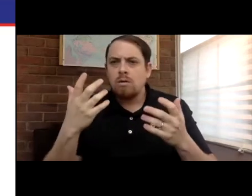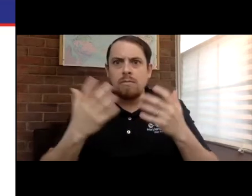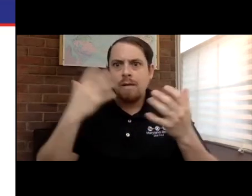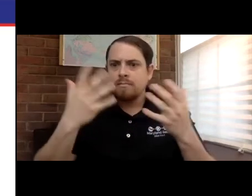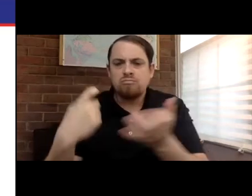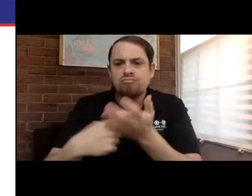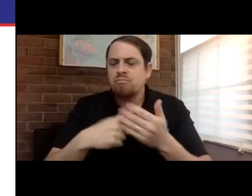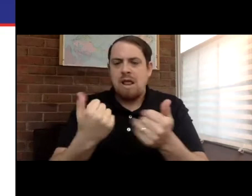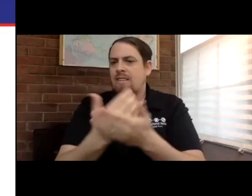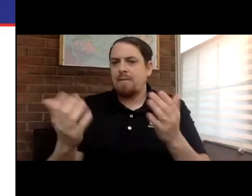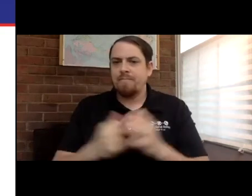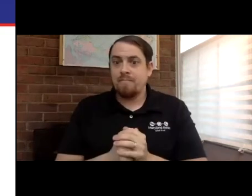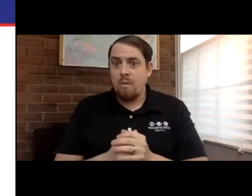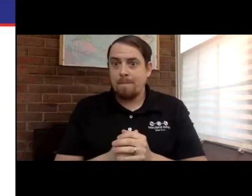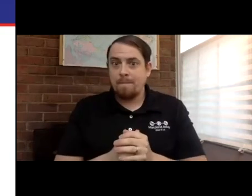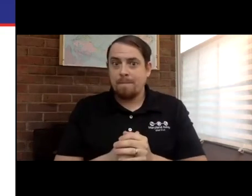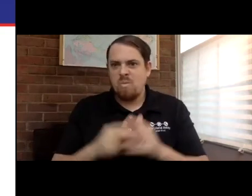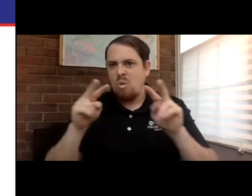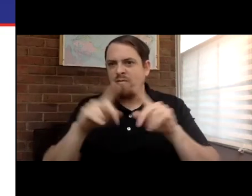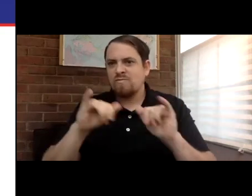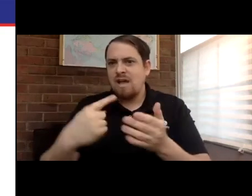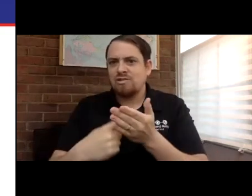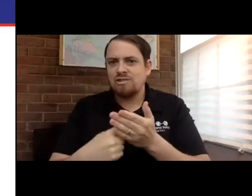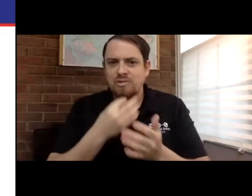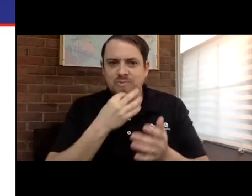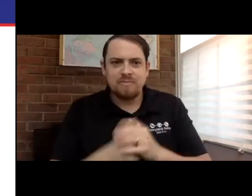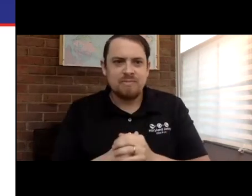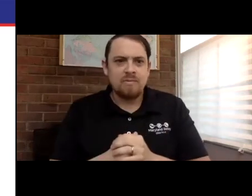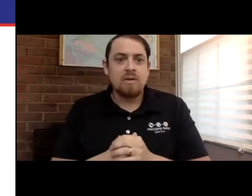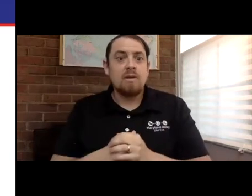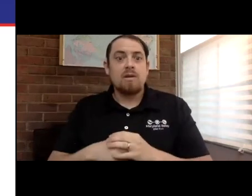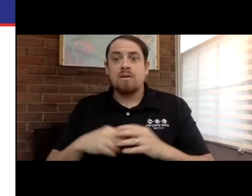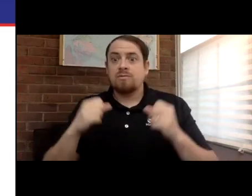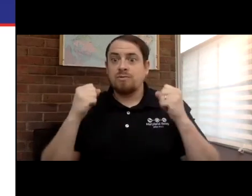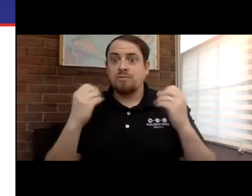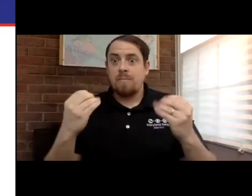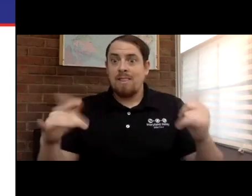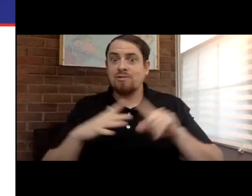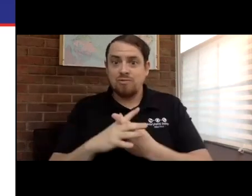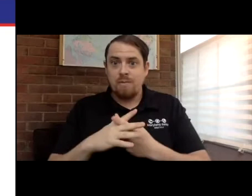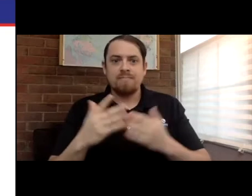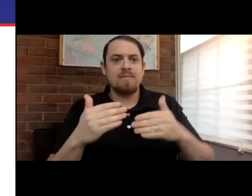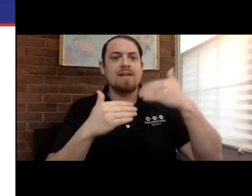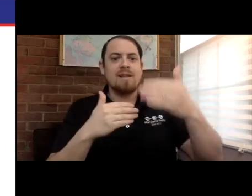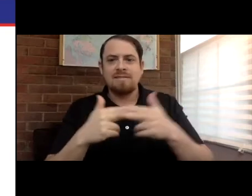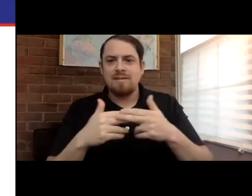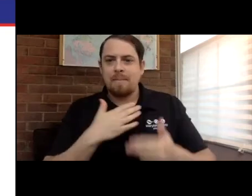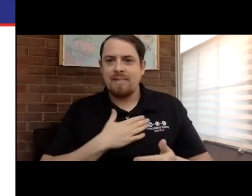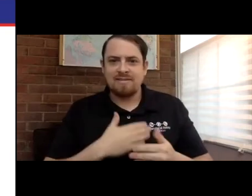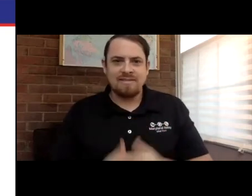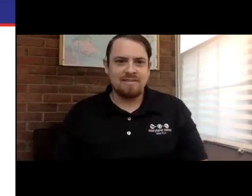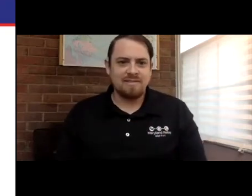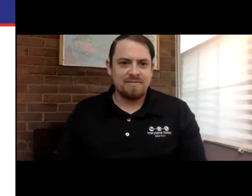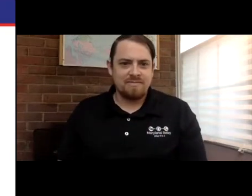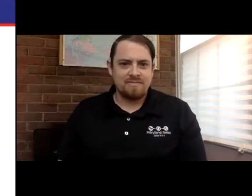end to provide any clarifications on any questions you might have. That'll be the interactive component of today's talk. With that said,